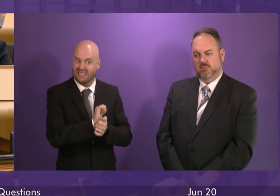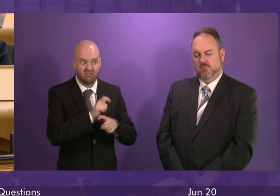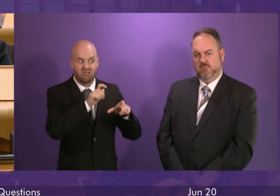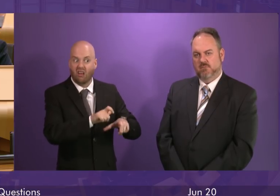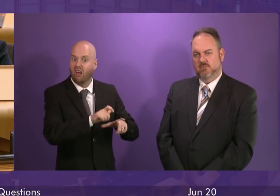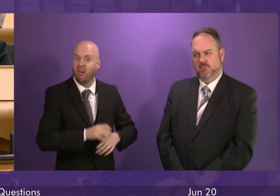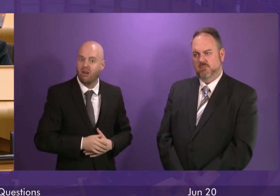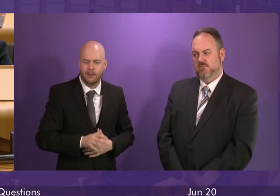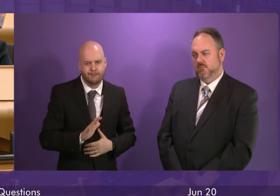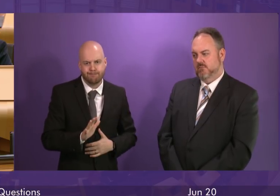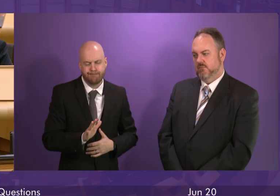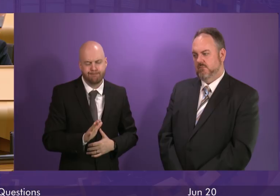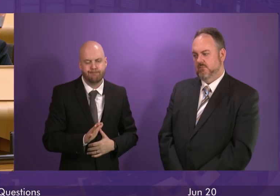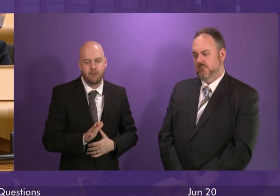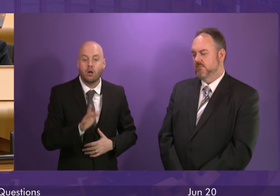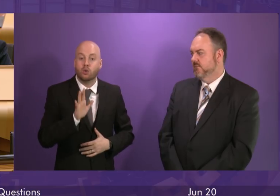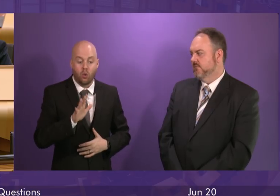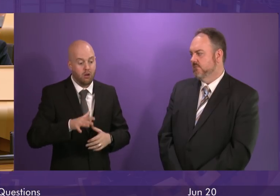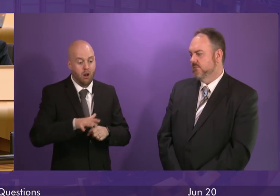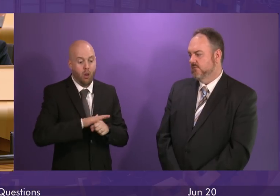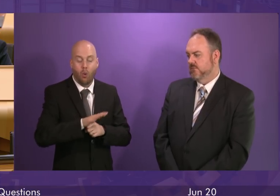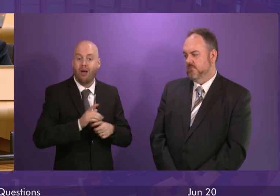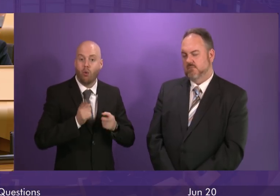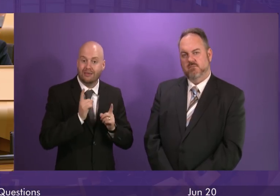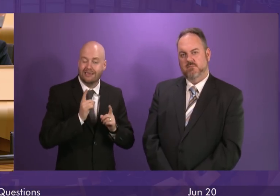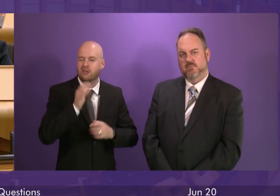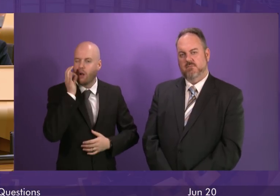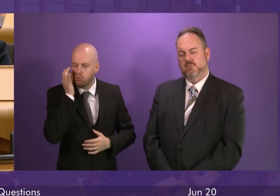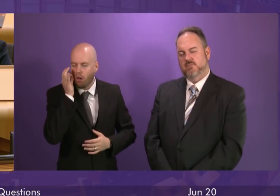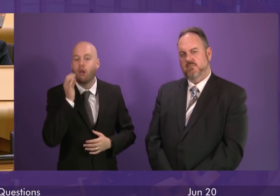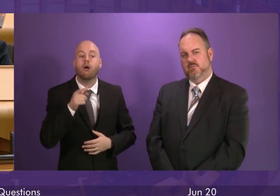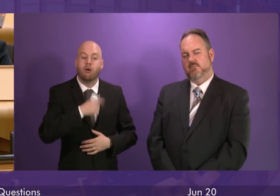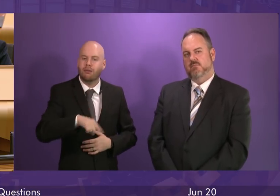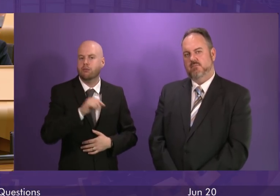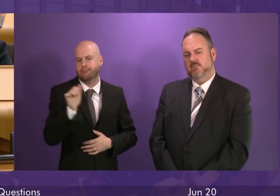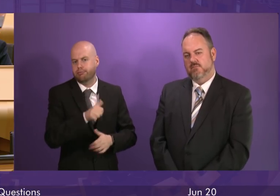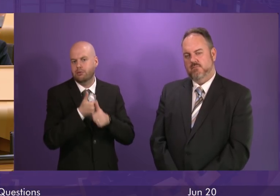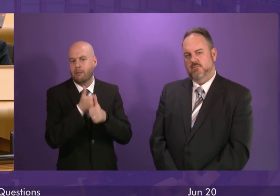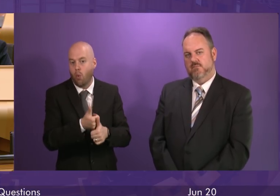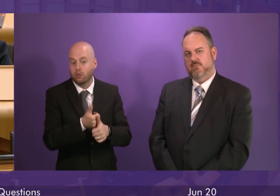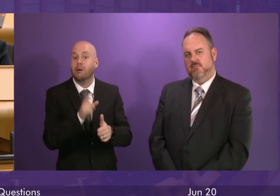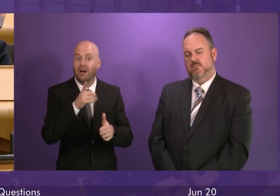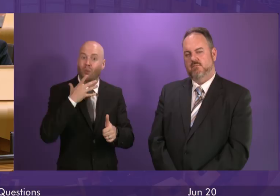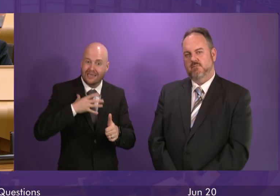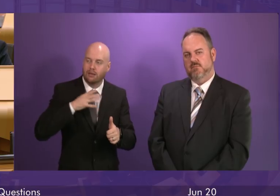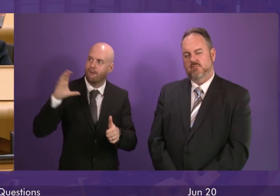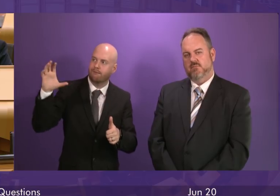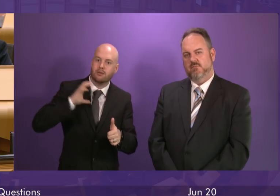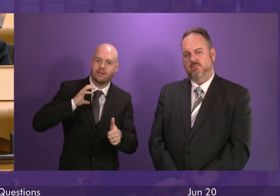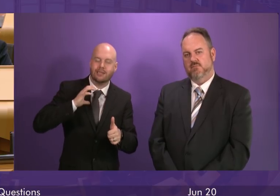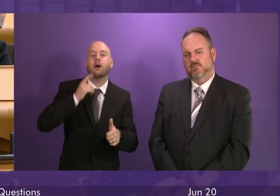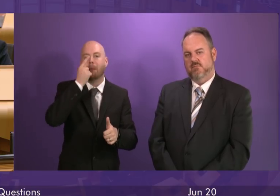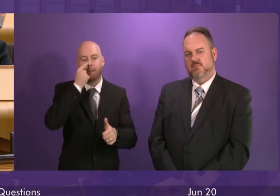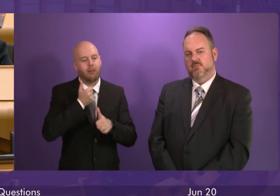Home Secretary is to ensure that local authorities who voluntarily accept asylum dispersal are provided with adequate funding to support people to